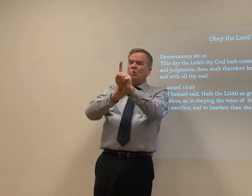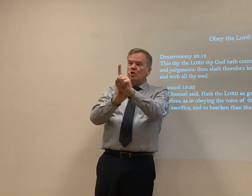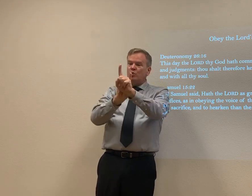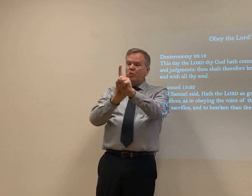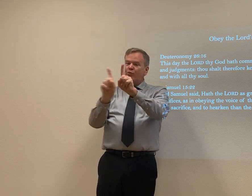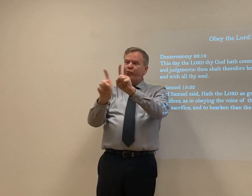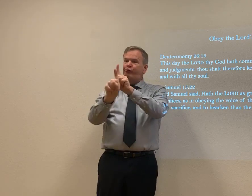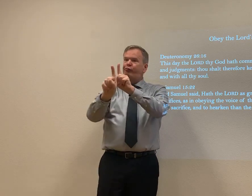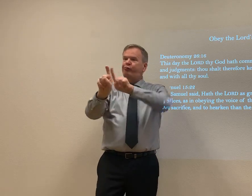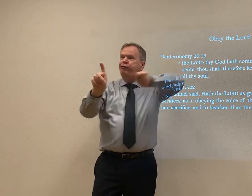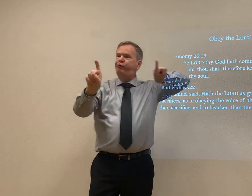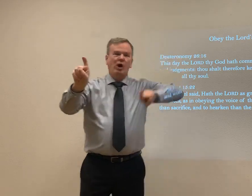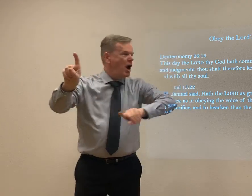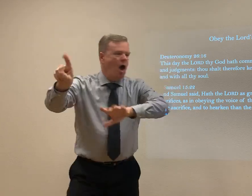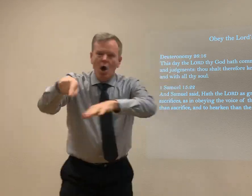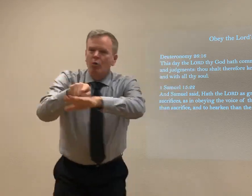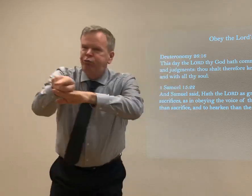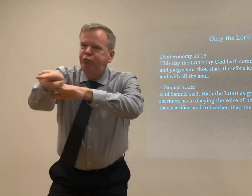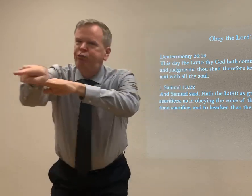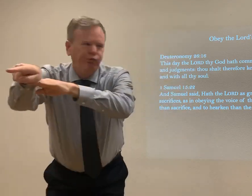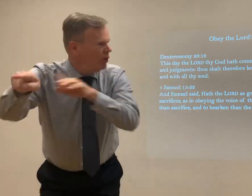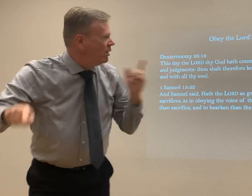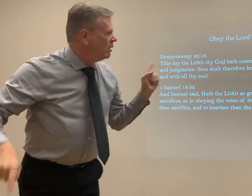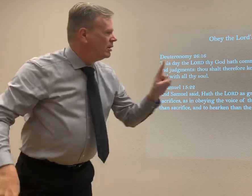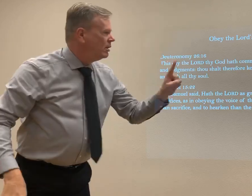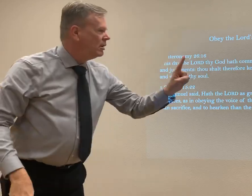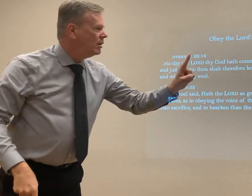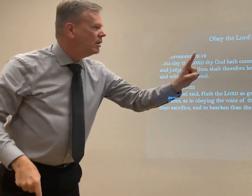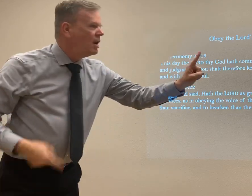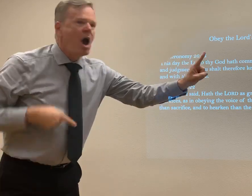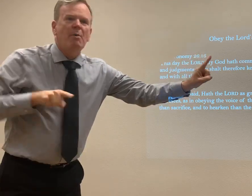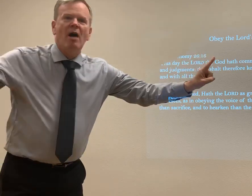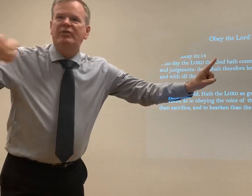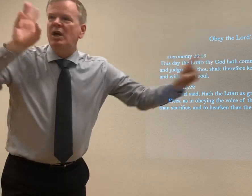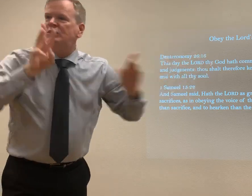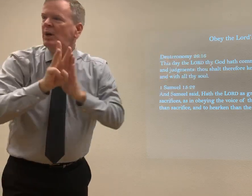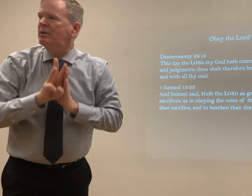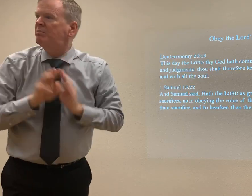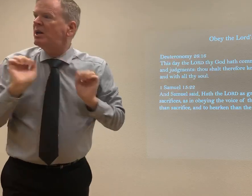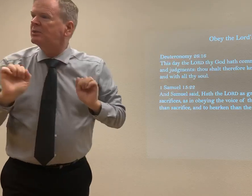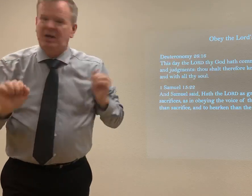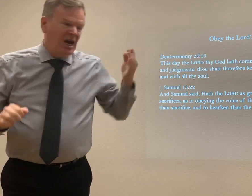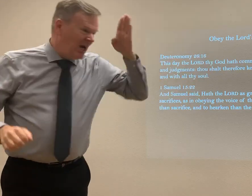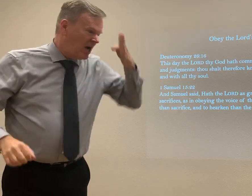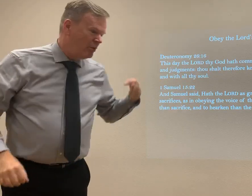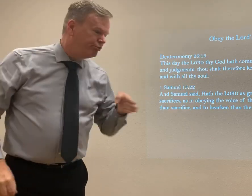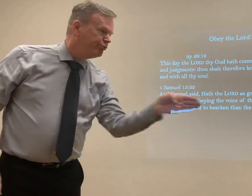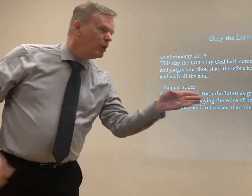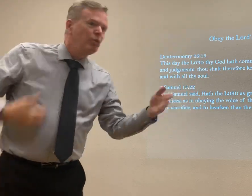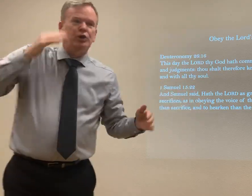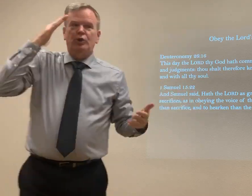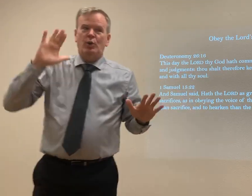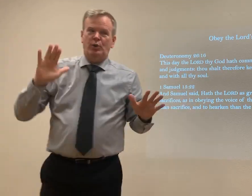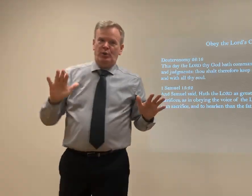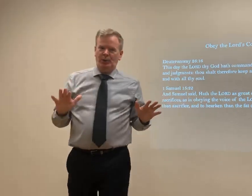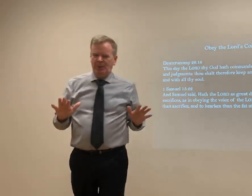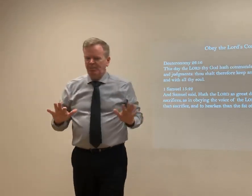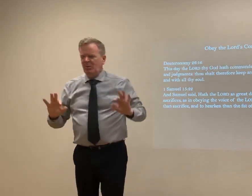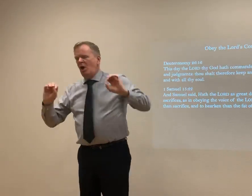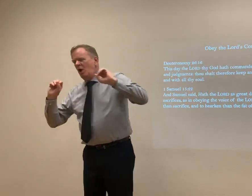Everything works out perfectly. if you try to pass it up and you try to go and do your own thing, you end up leaving the will of God. And God's will may have taken